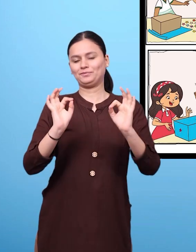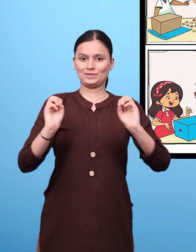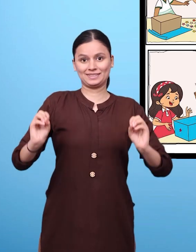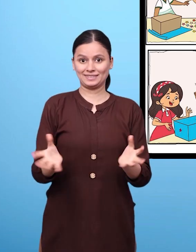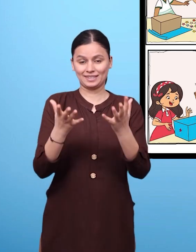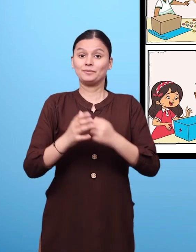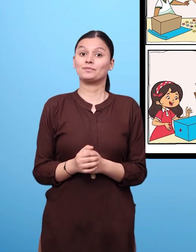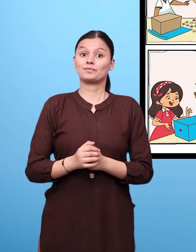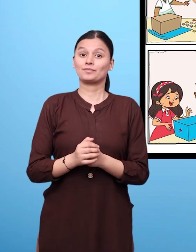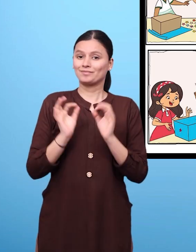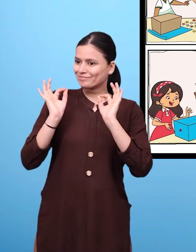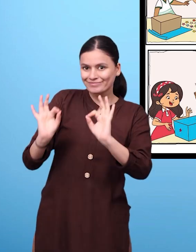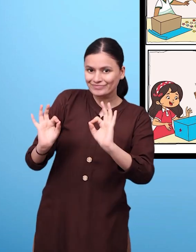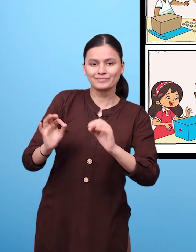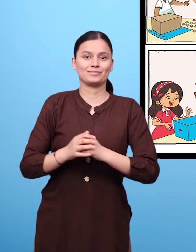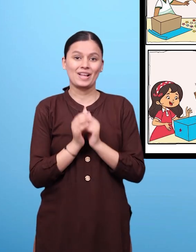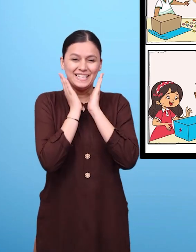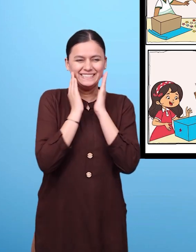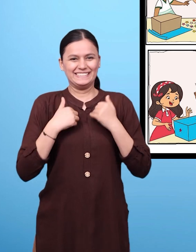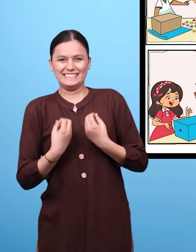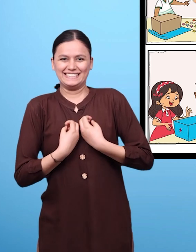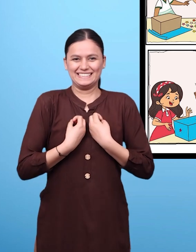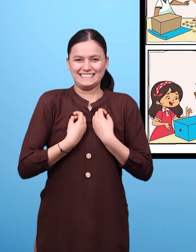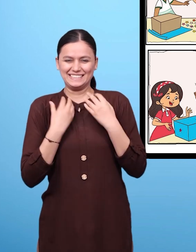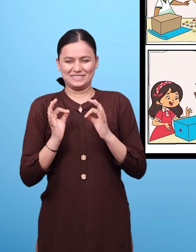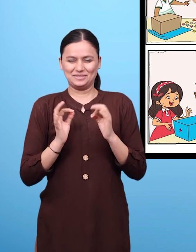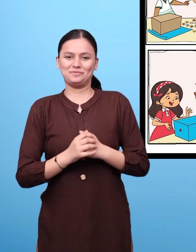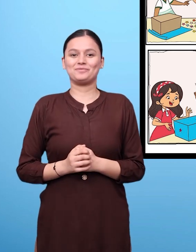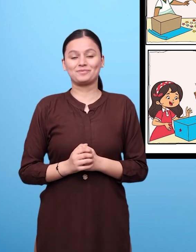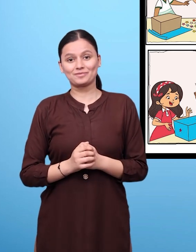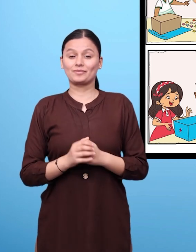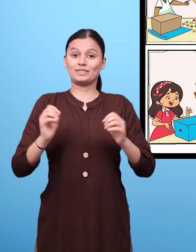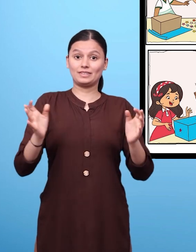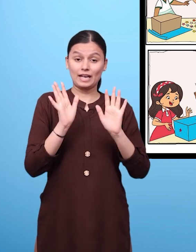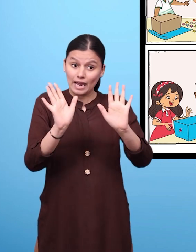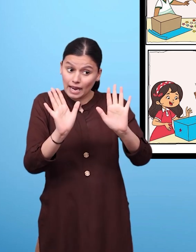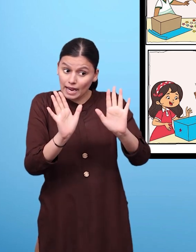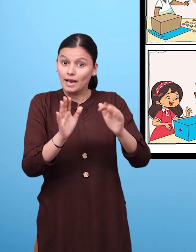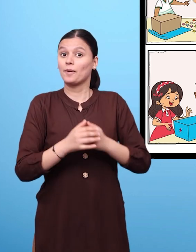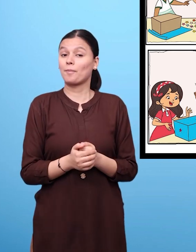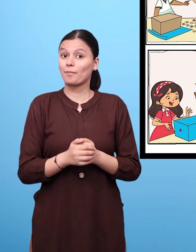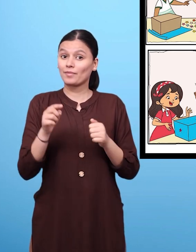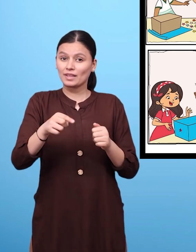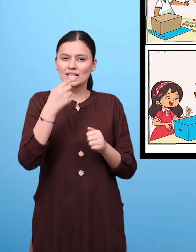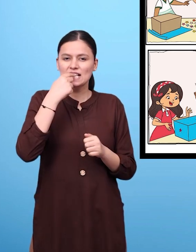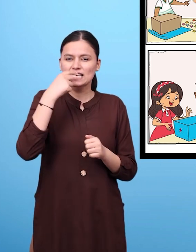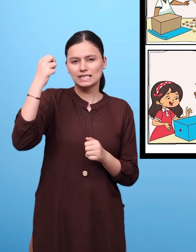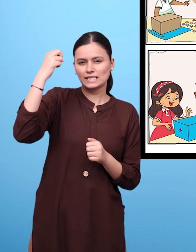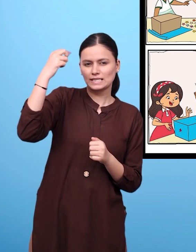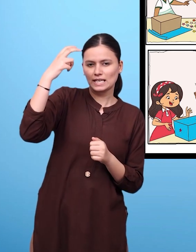Atif says Wow it looks nice. Let me count how many stars we need. It has six faces so